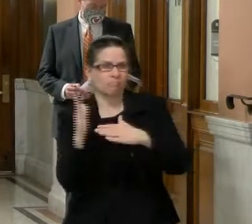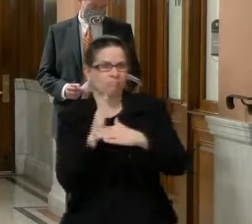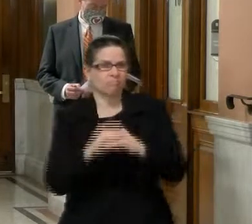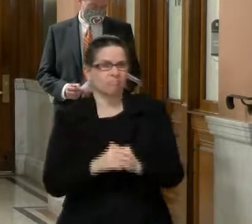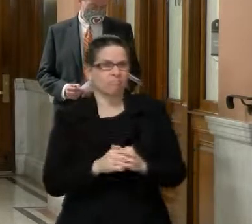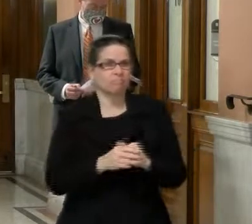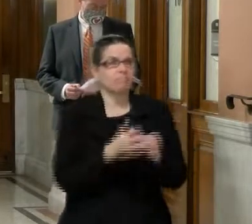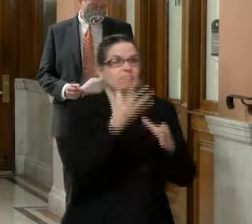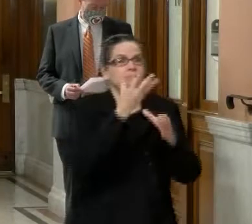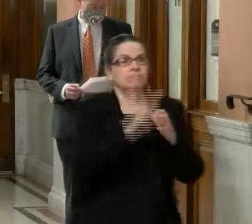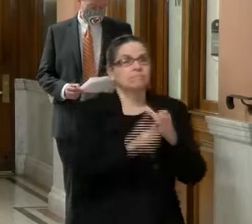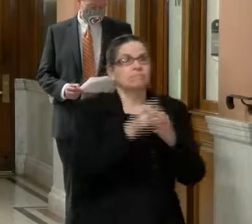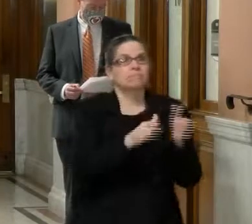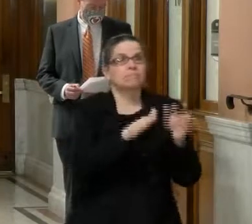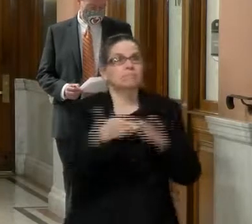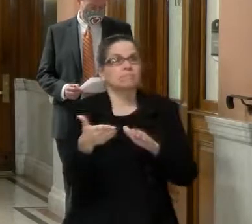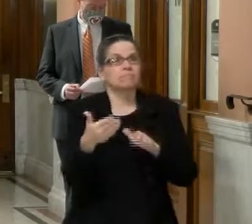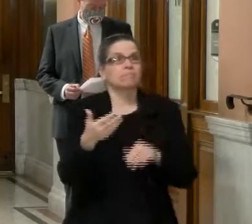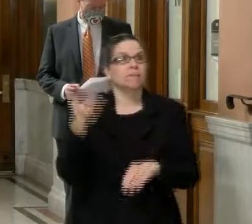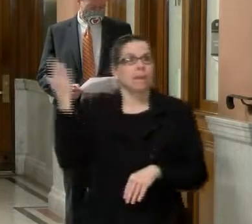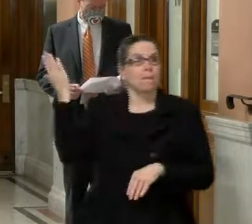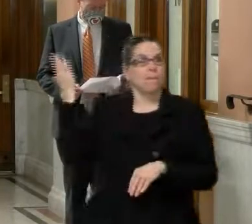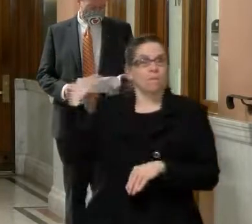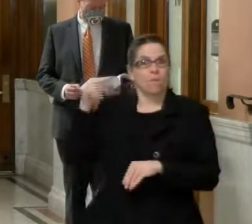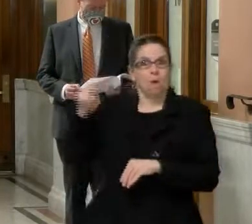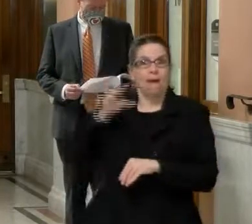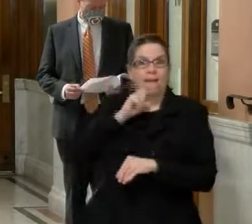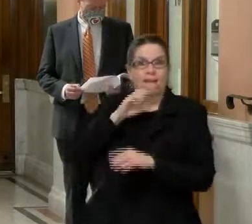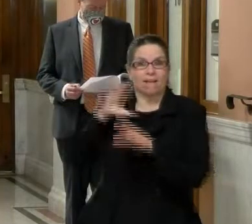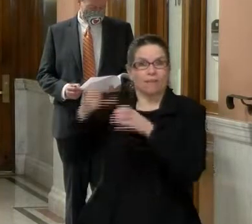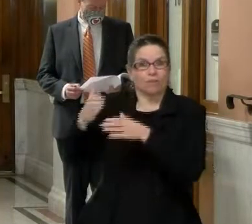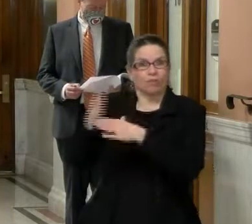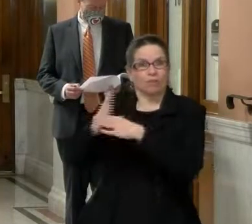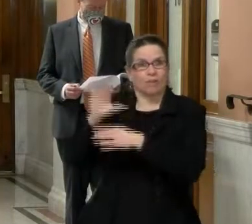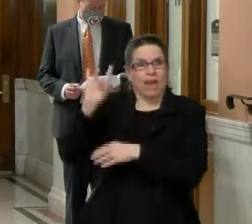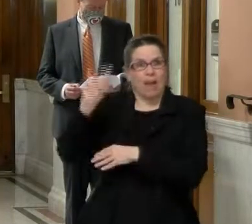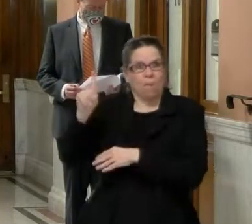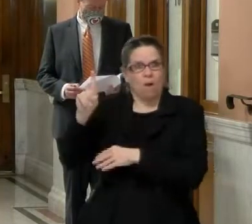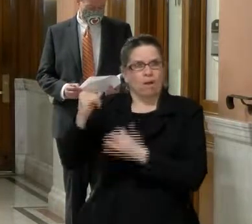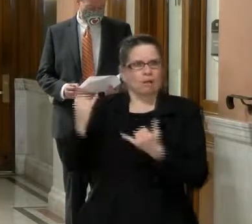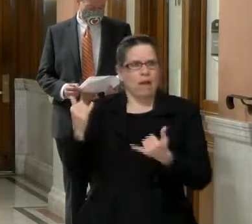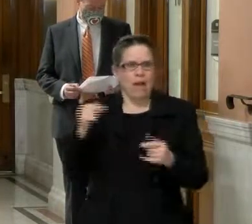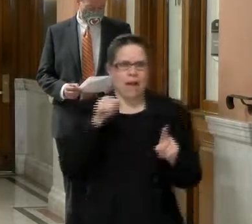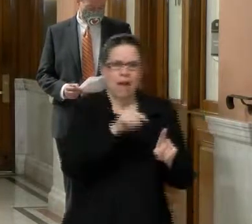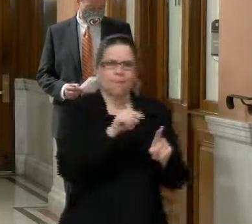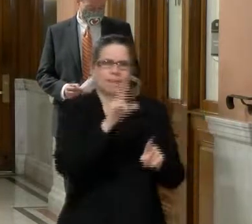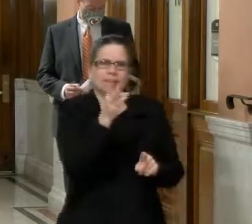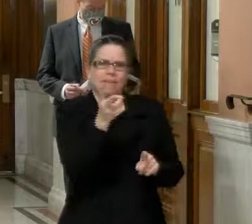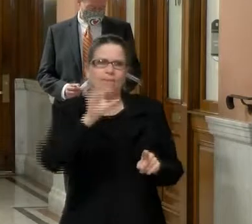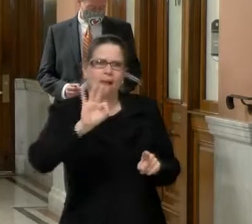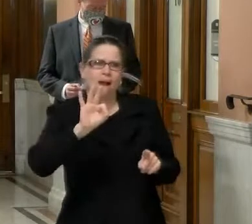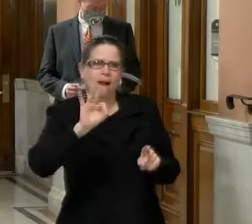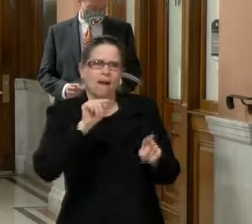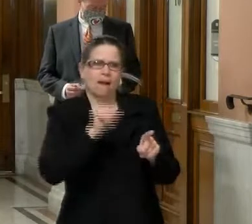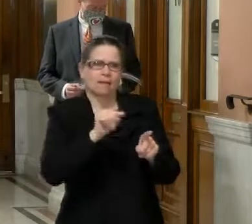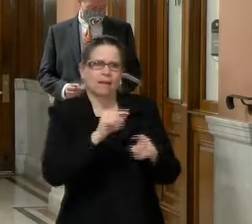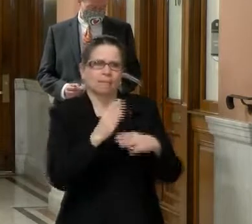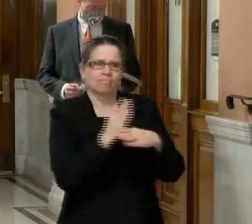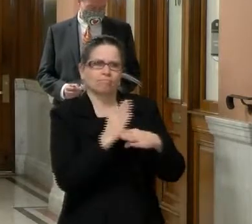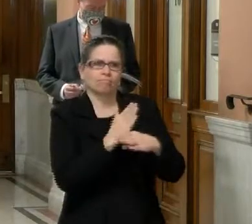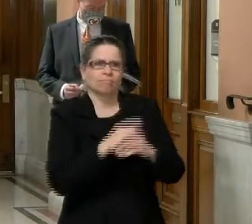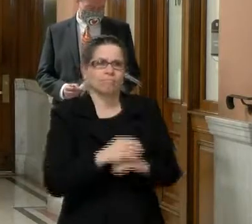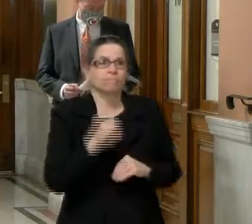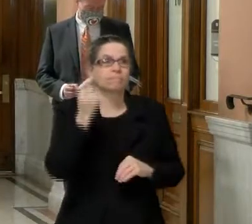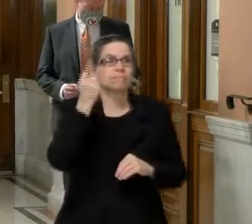uh, went from age 81 at the end of December to age 79. now, however, the average age of people who tested